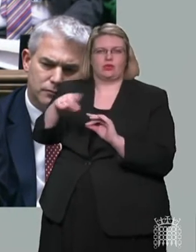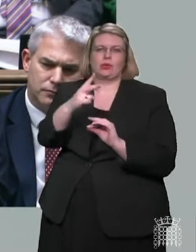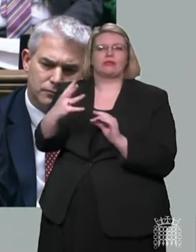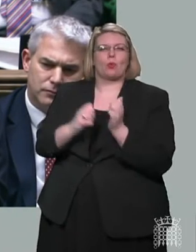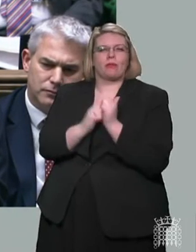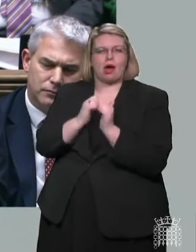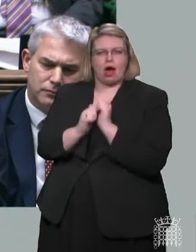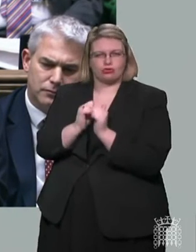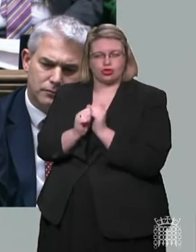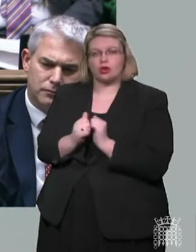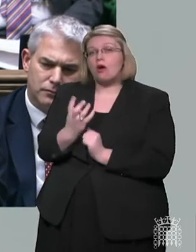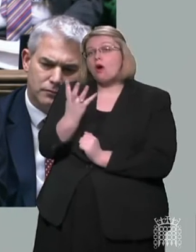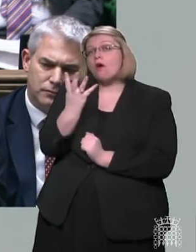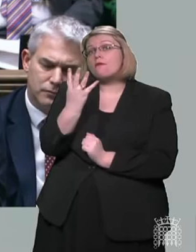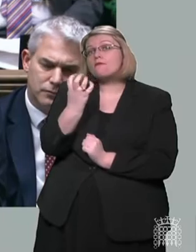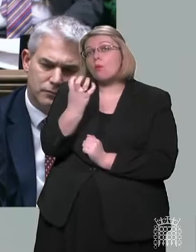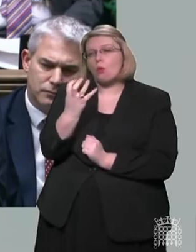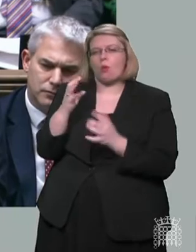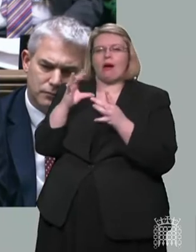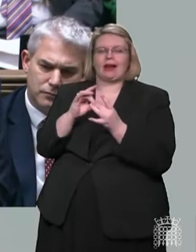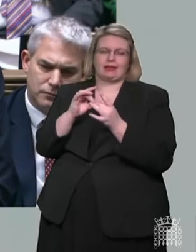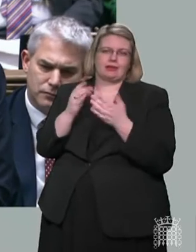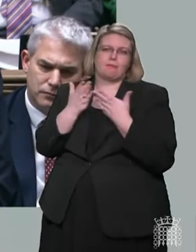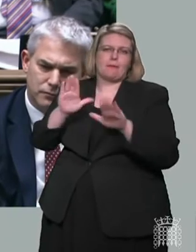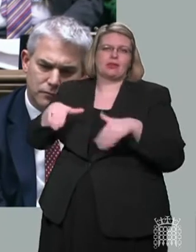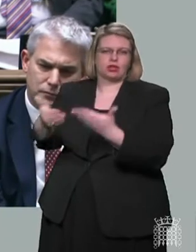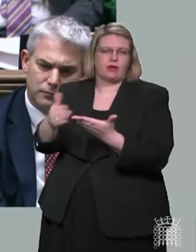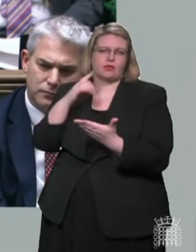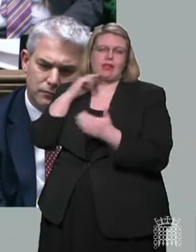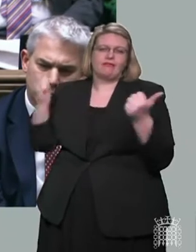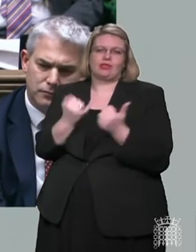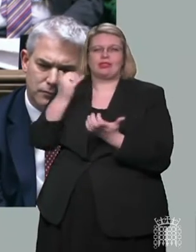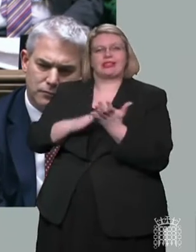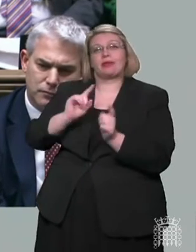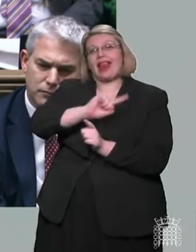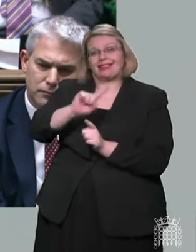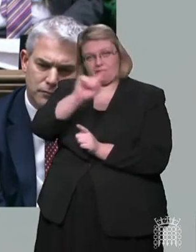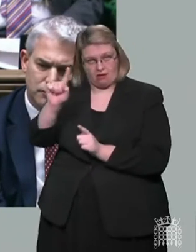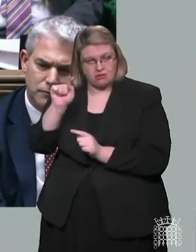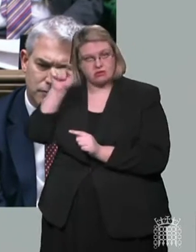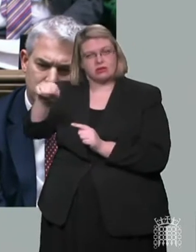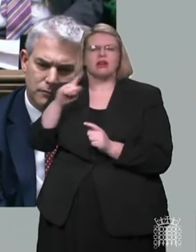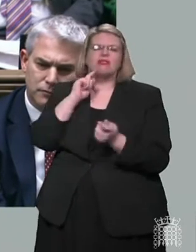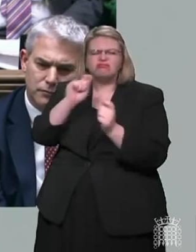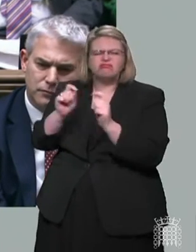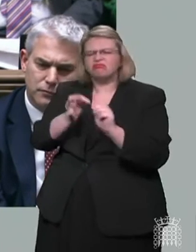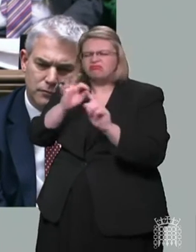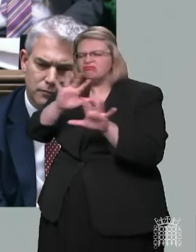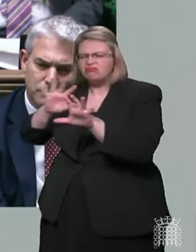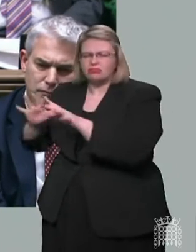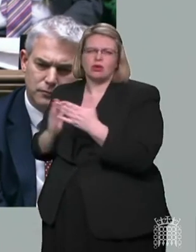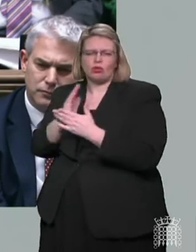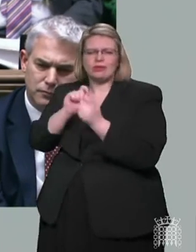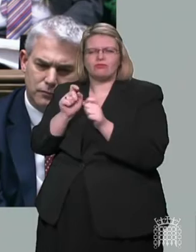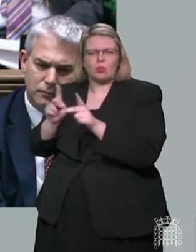four, relating to innovations in public service, will expire six months later, after we have made those improvements permanent via